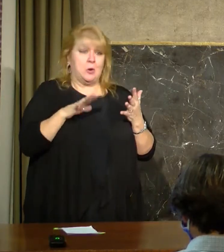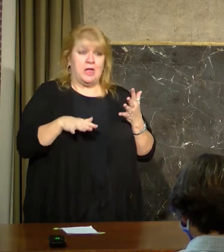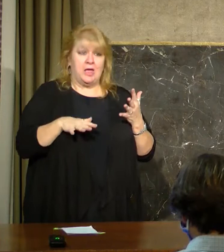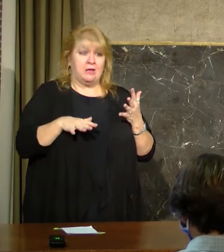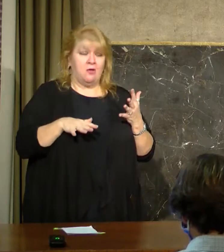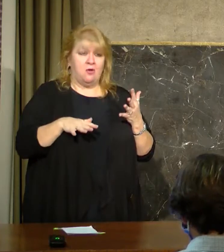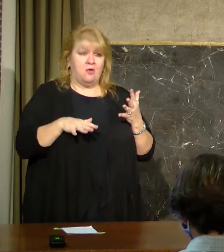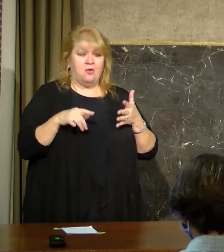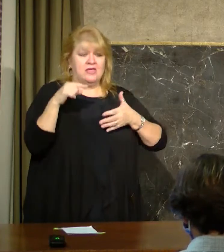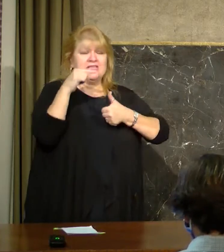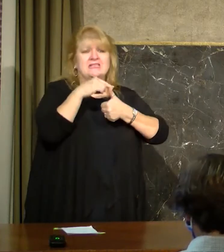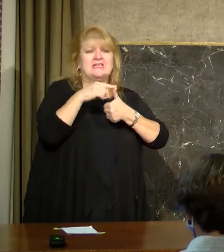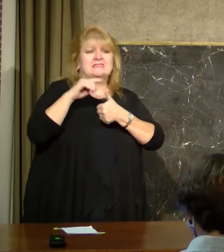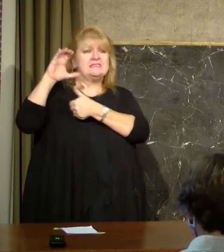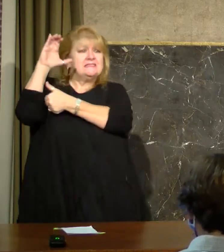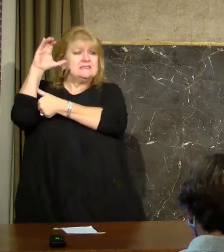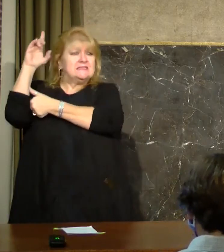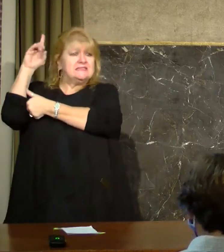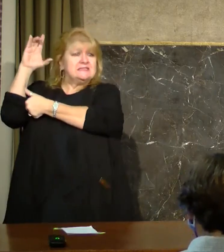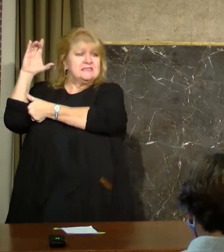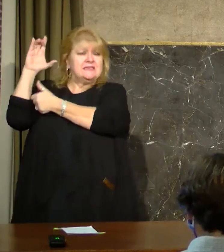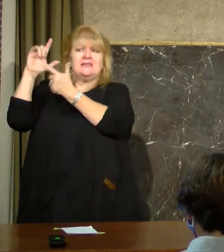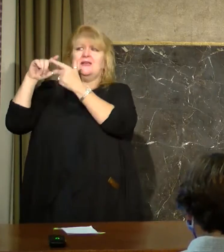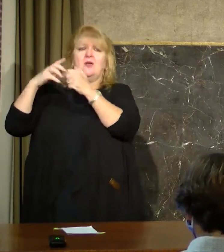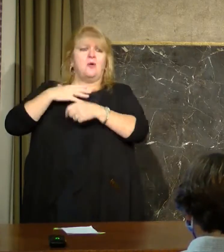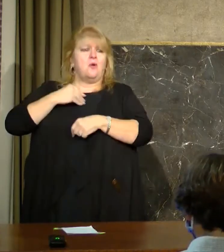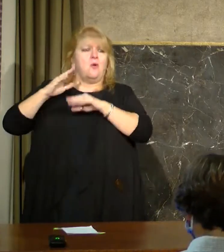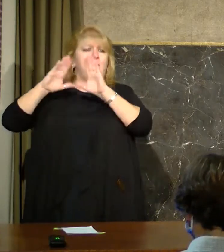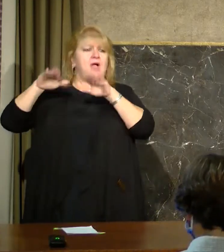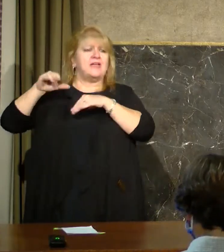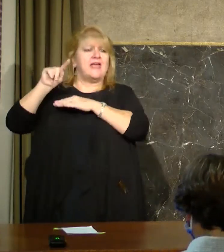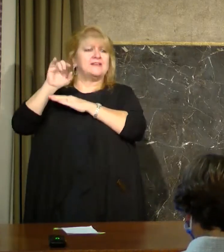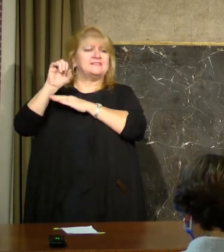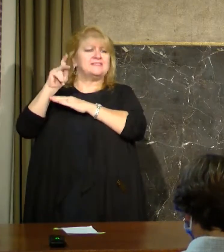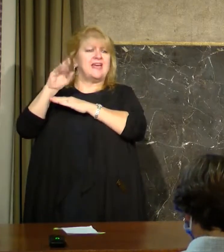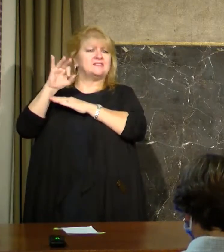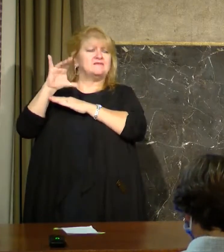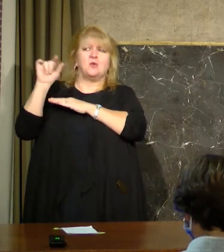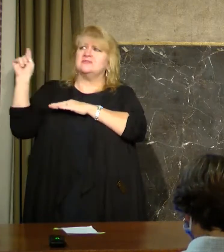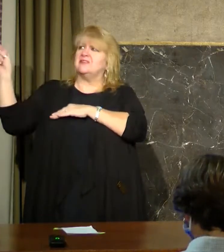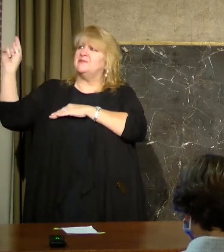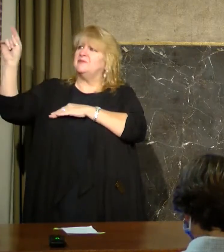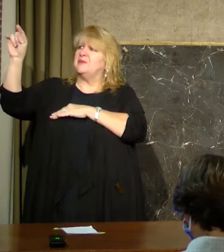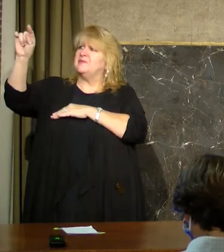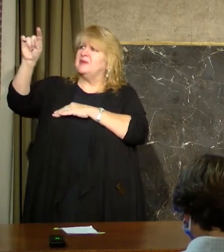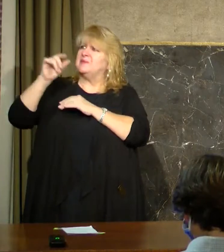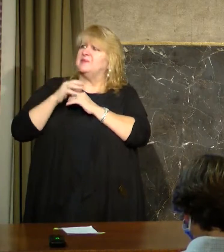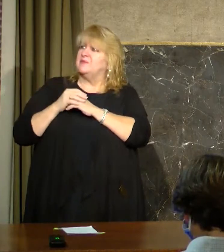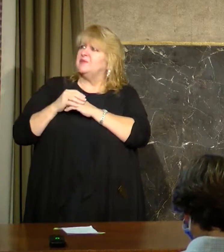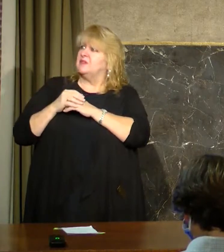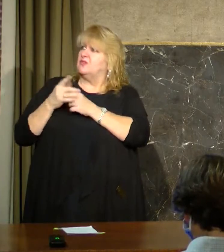General and the White House Task Force and so forth. And quite frankly, they're not that damn onerous.